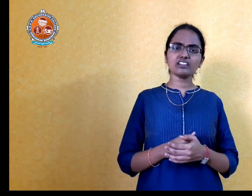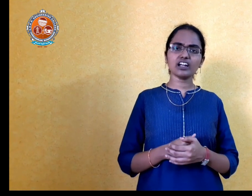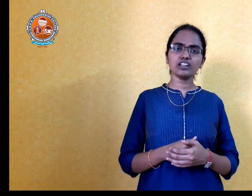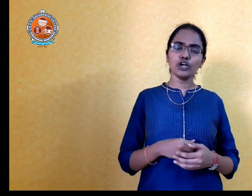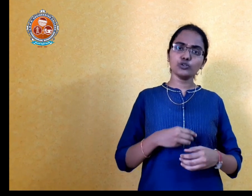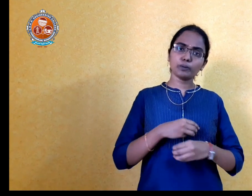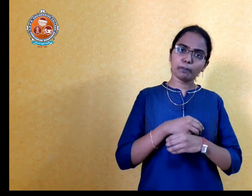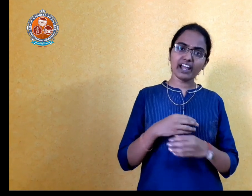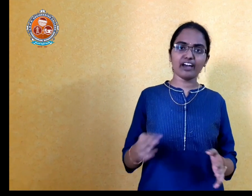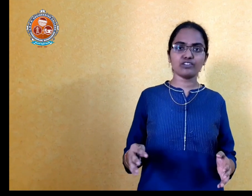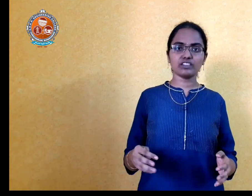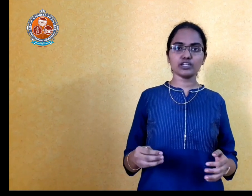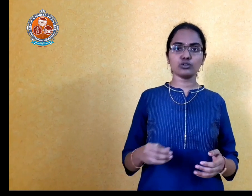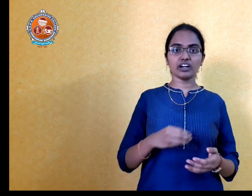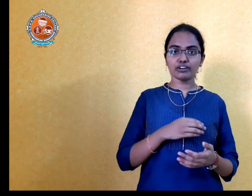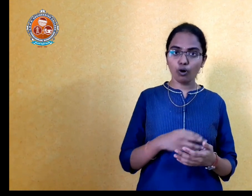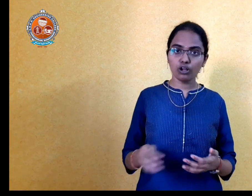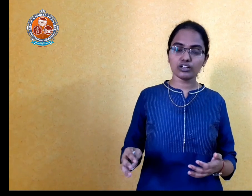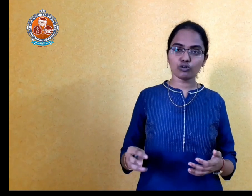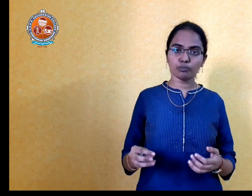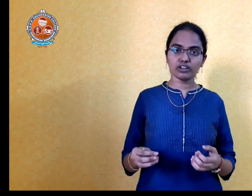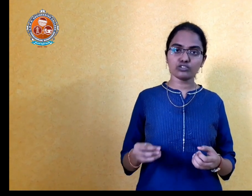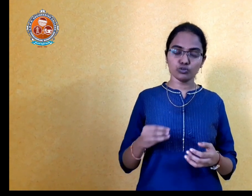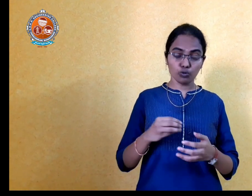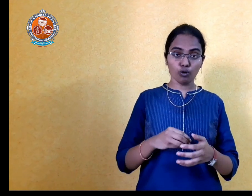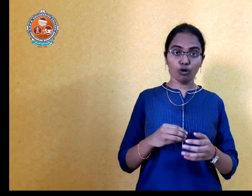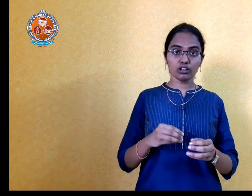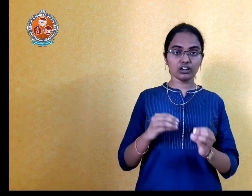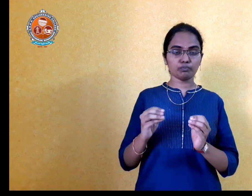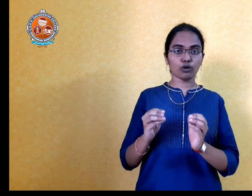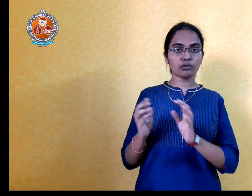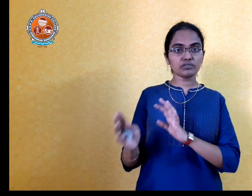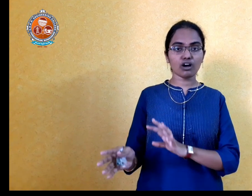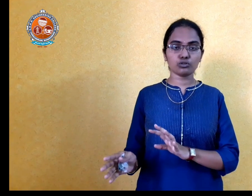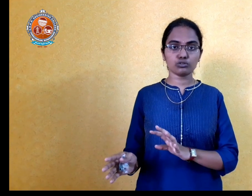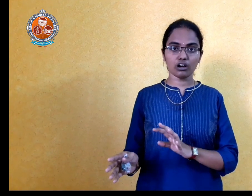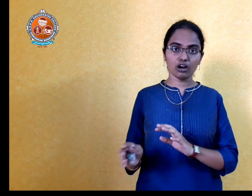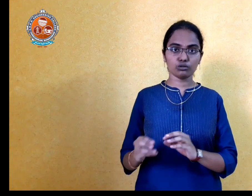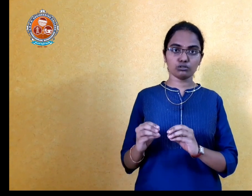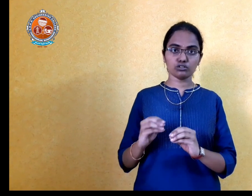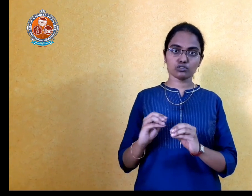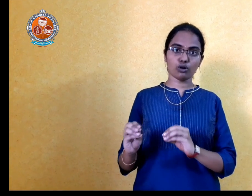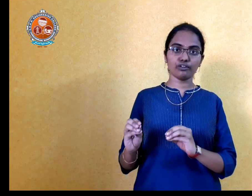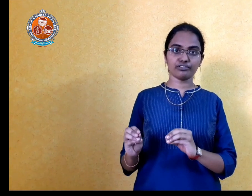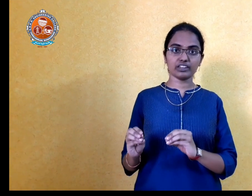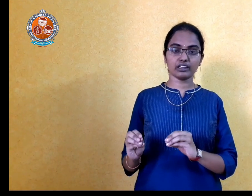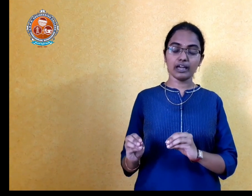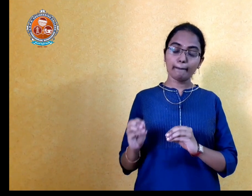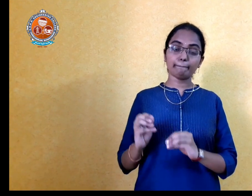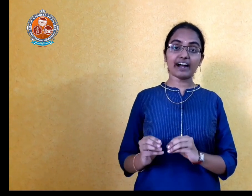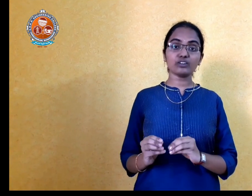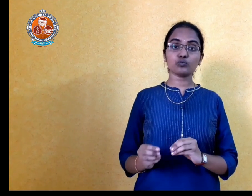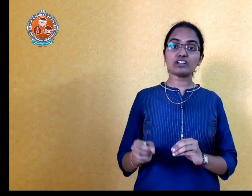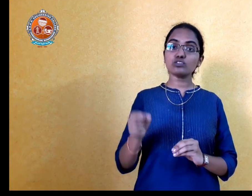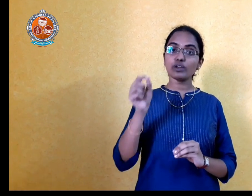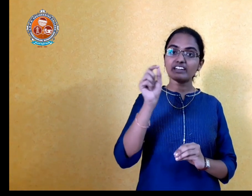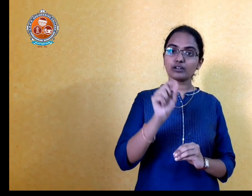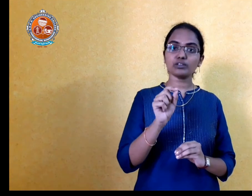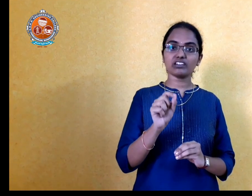that you prepared everything, you covered all the topics, you know, all the problems, how to solve everything. But once you attempt the